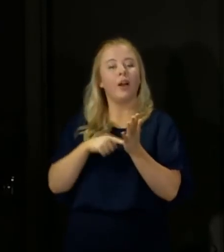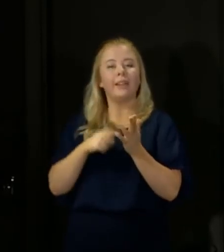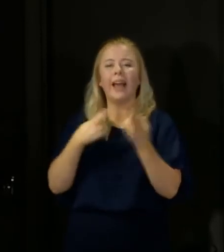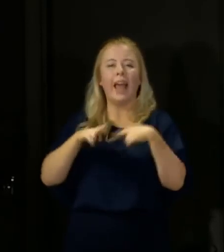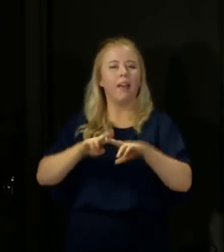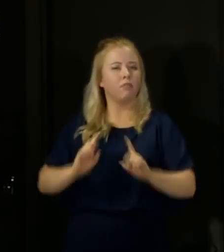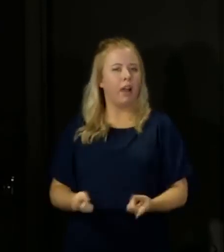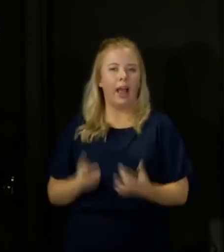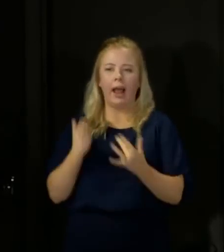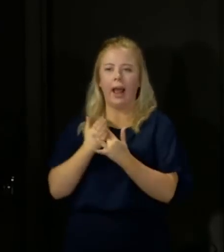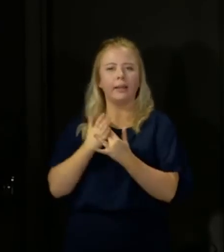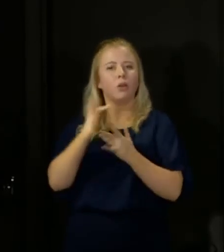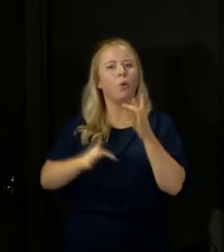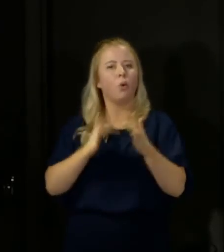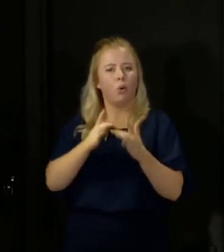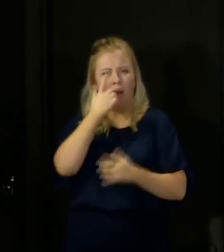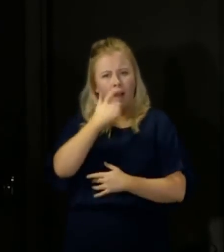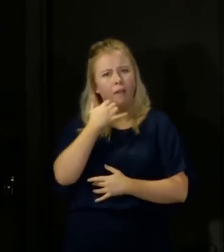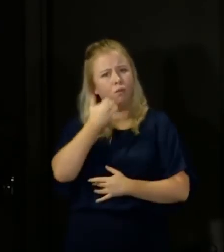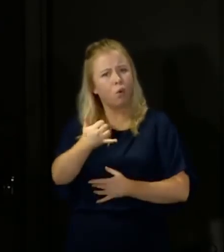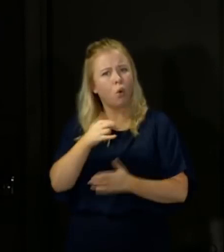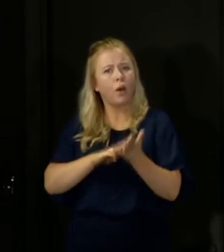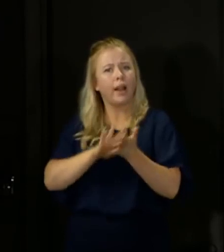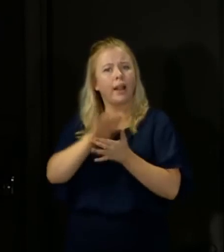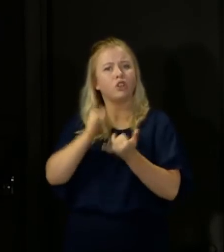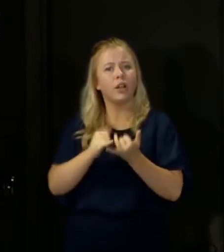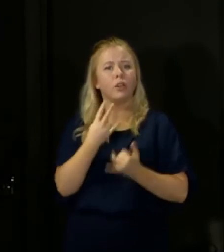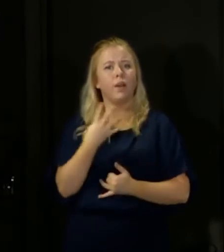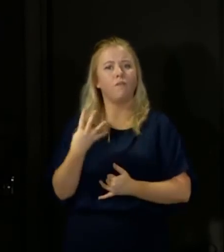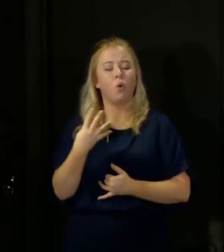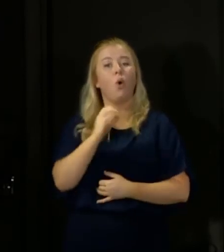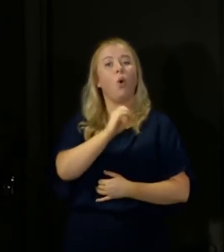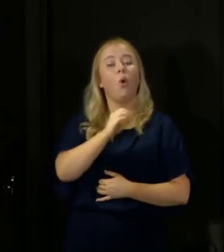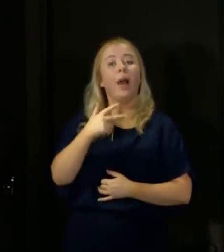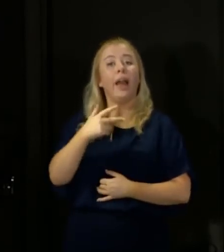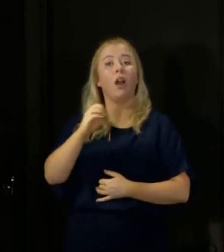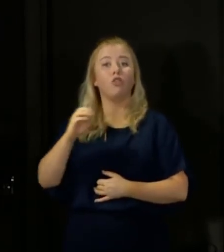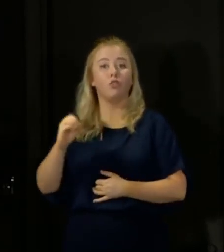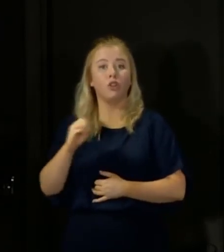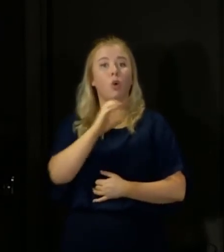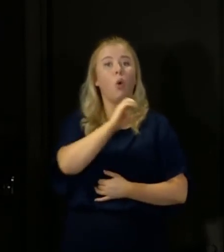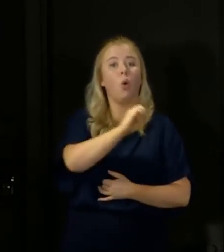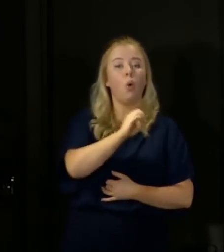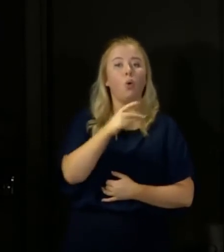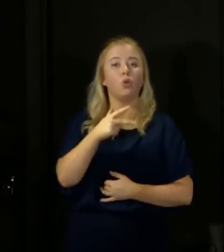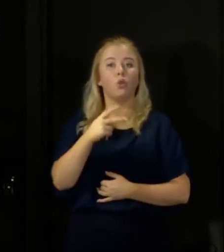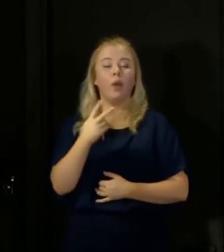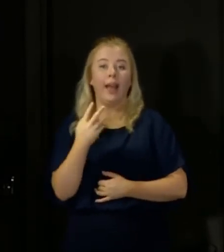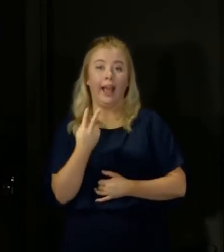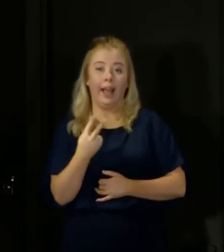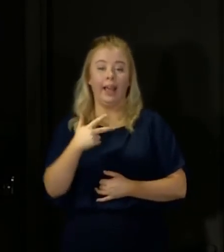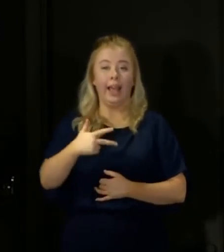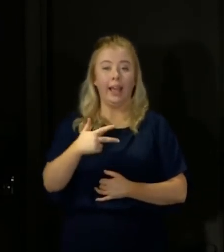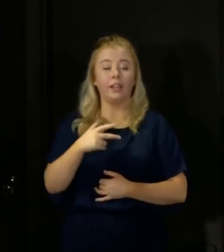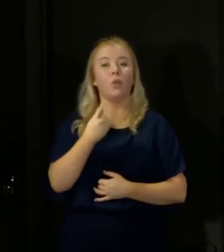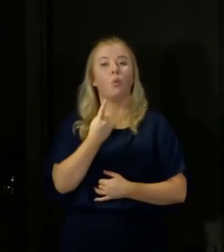online, you can call NHS 24 on 0800 028 2816.